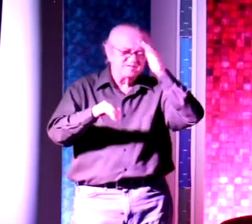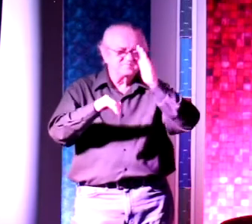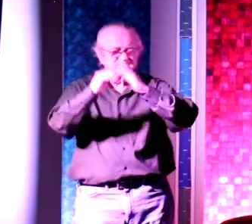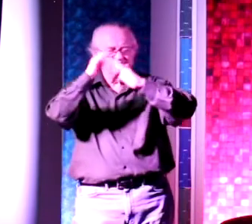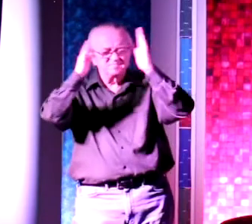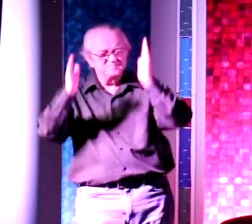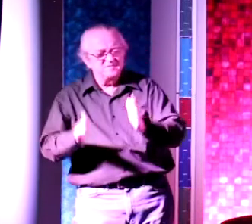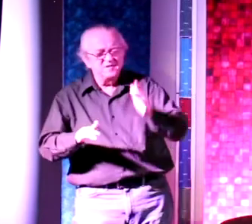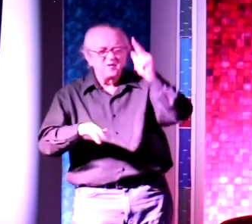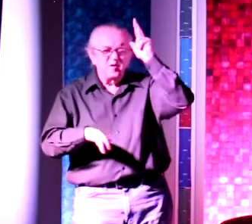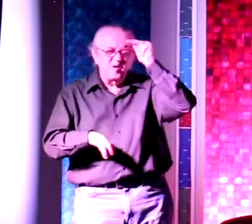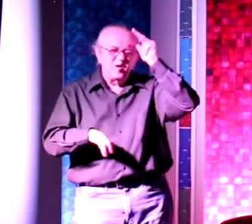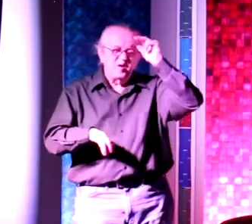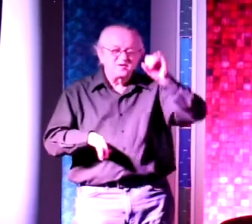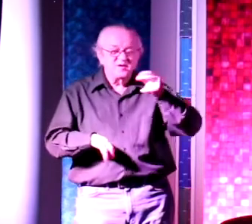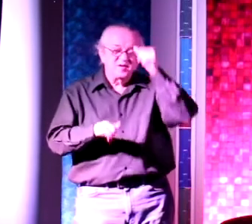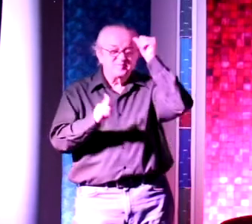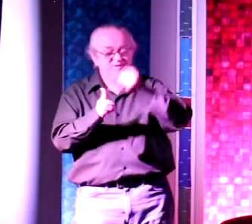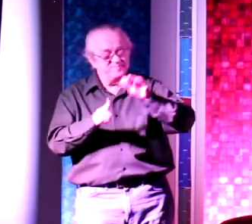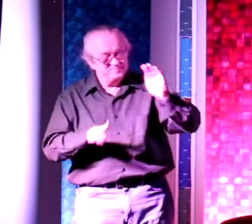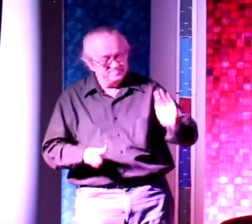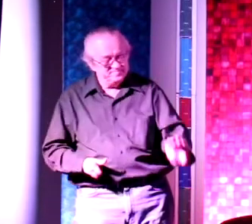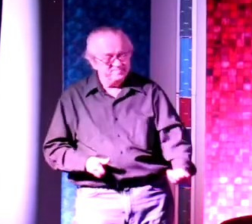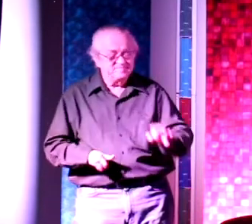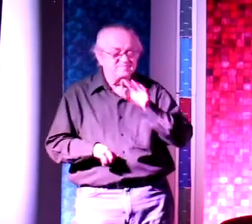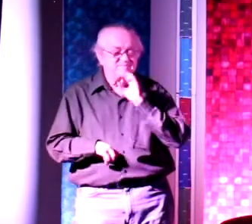And John remembered being a little boy at 12 years old.